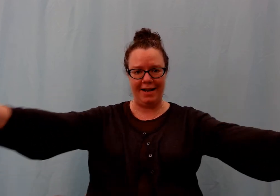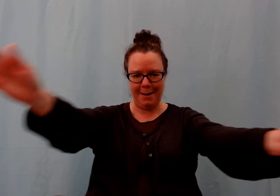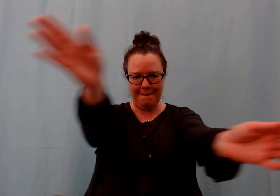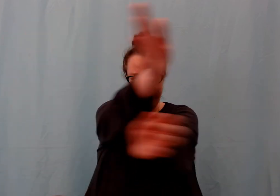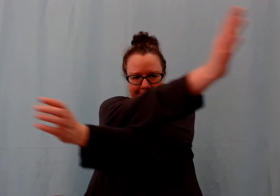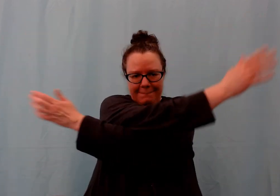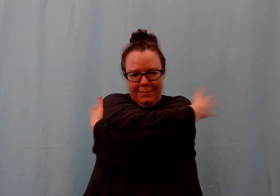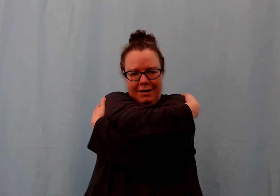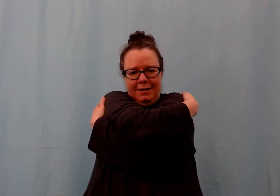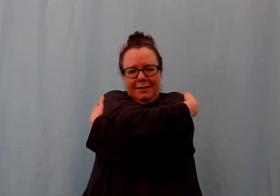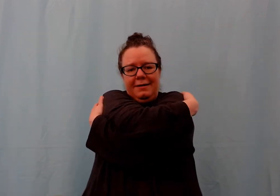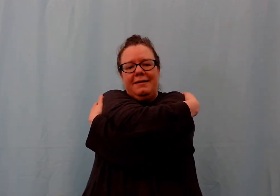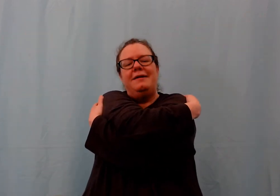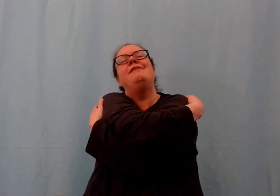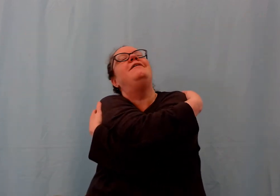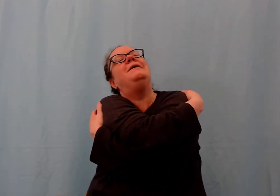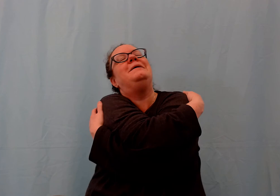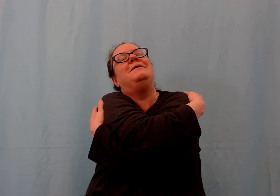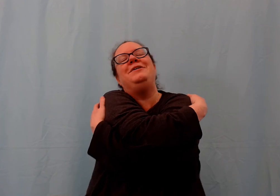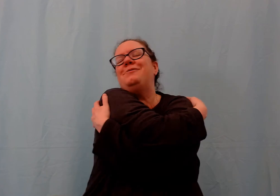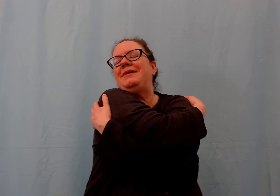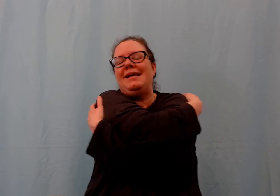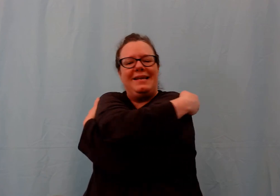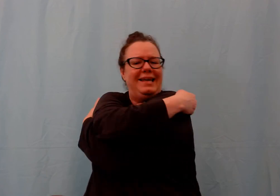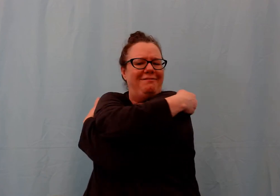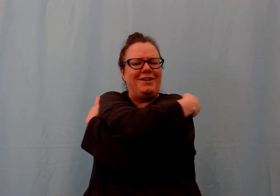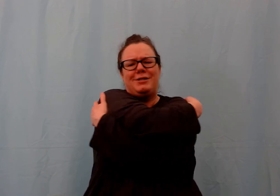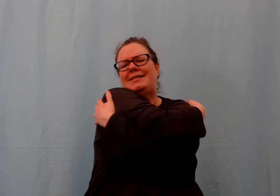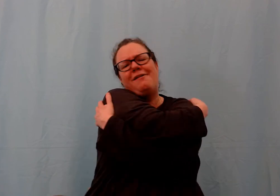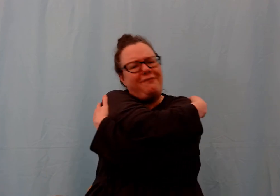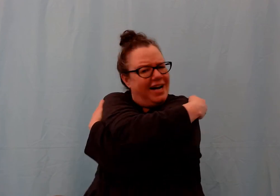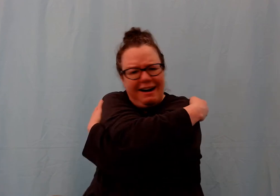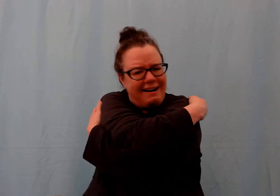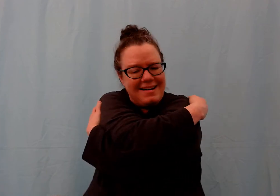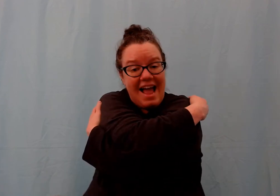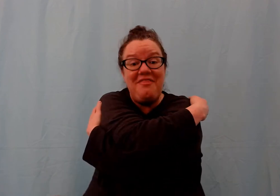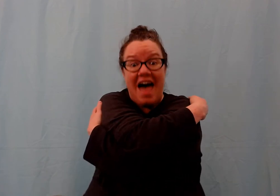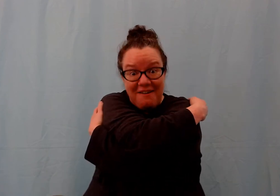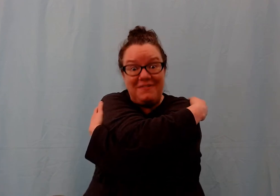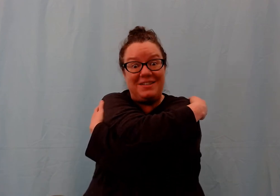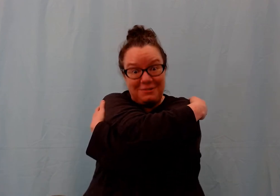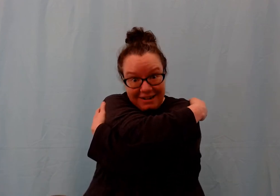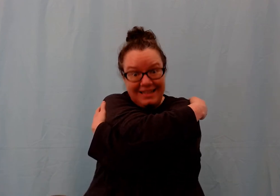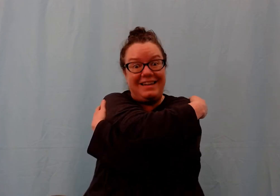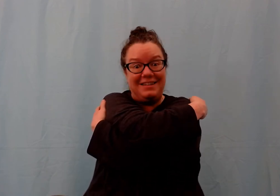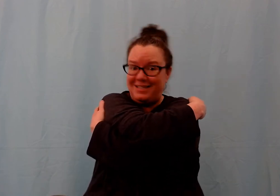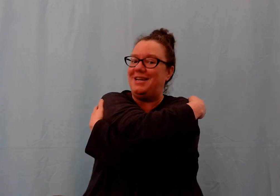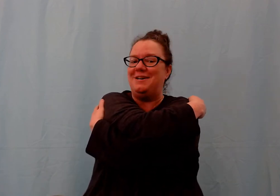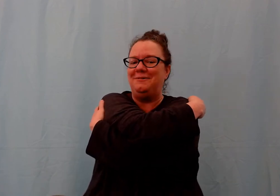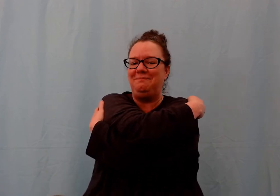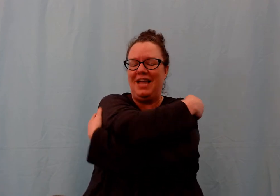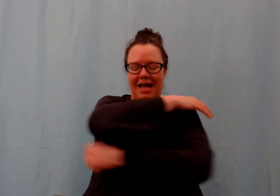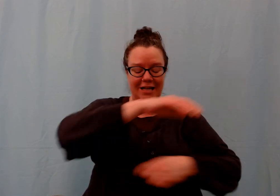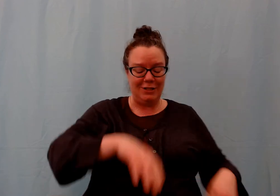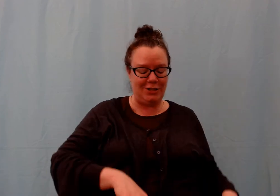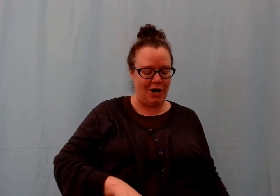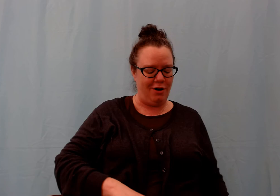ready? Oh, you can give yourself a hug, and that feels really good too. So,